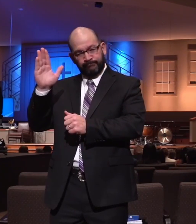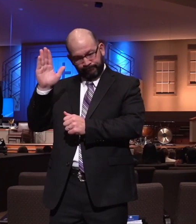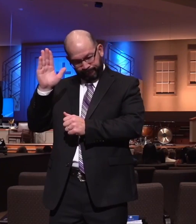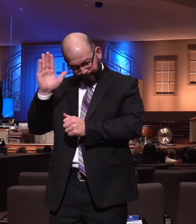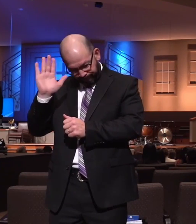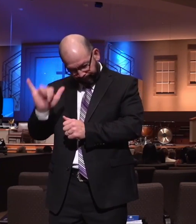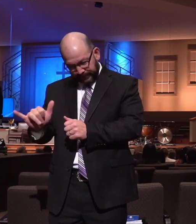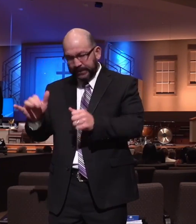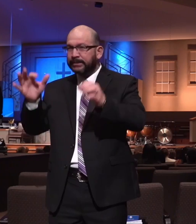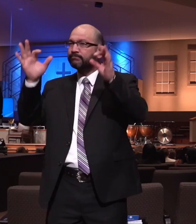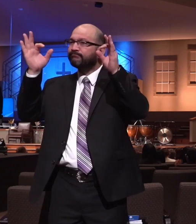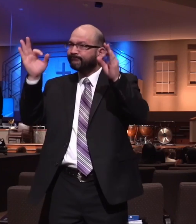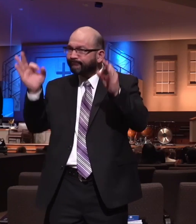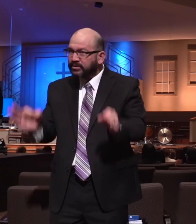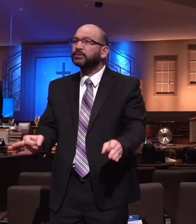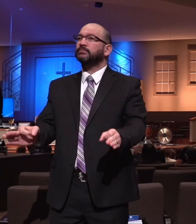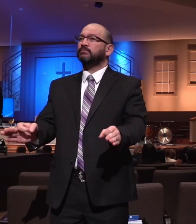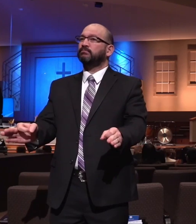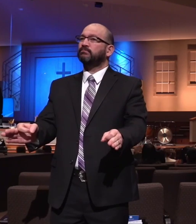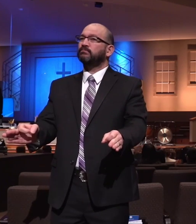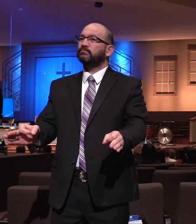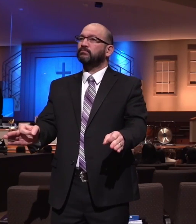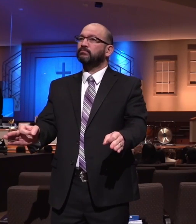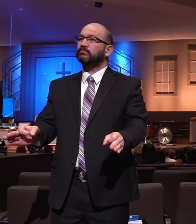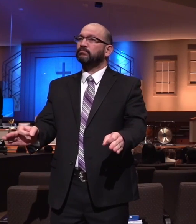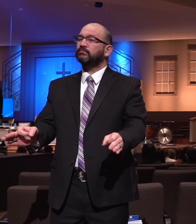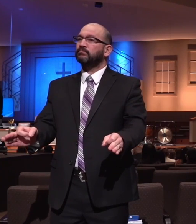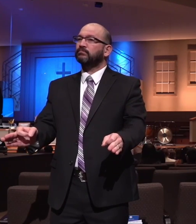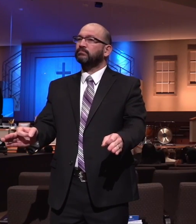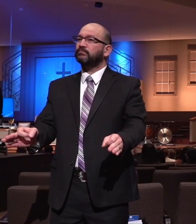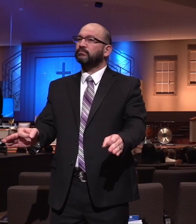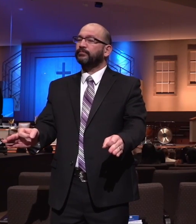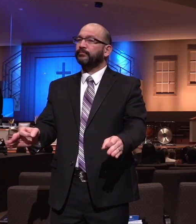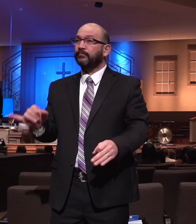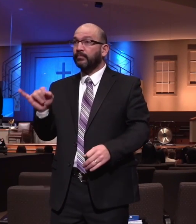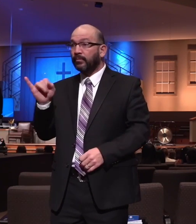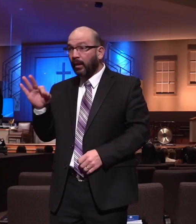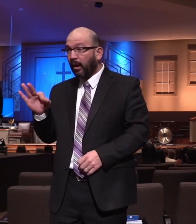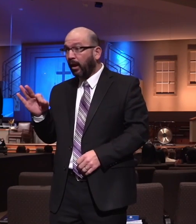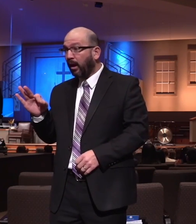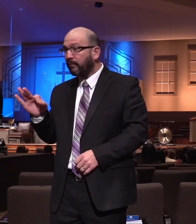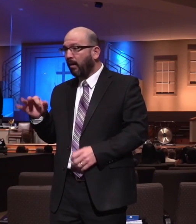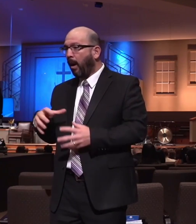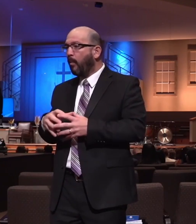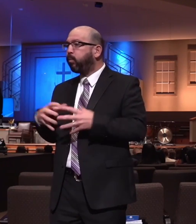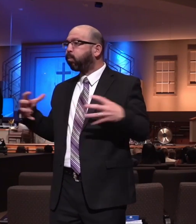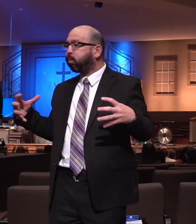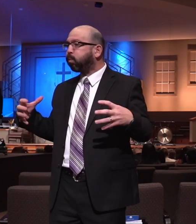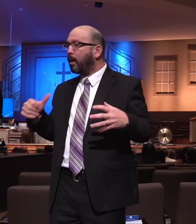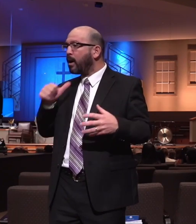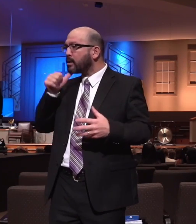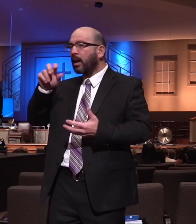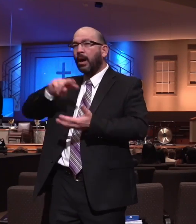It's a decision. And I'm not here to say that if you're out of physical shape, you're out of spiritual shape.